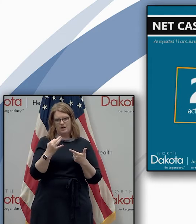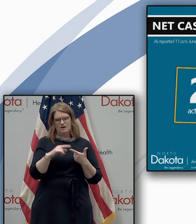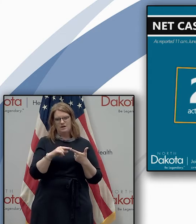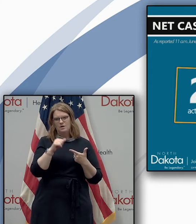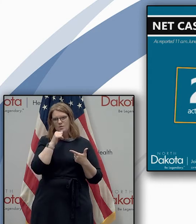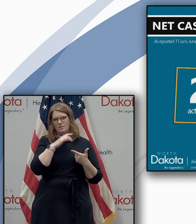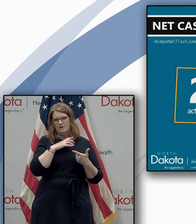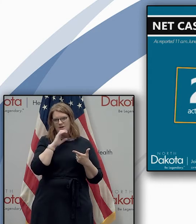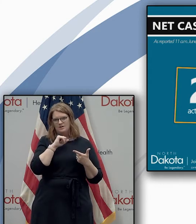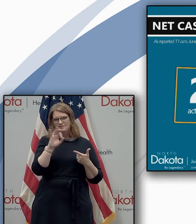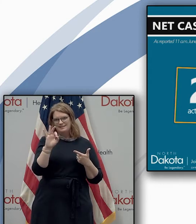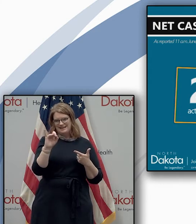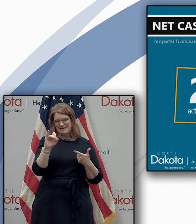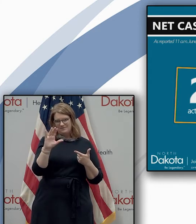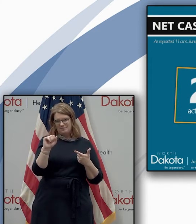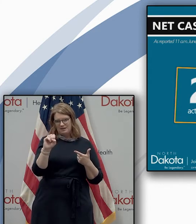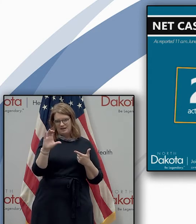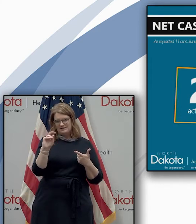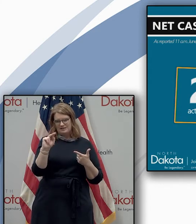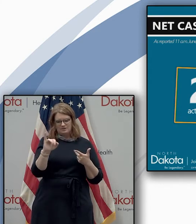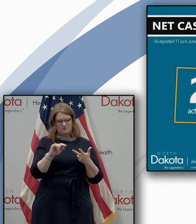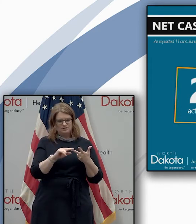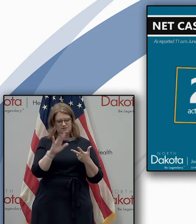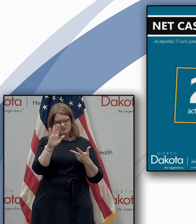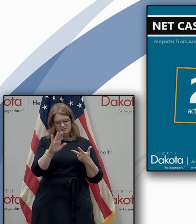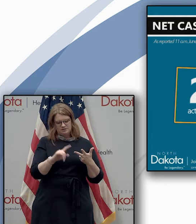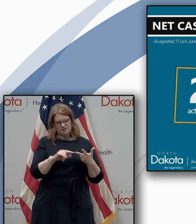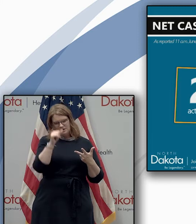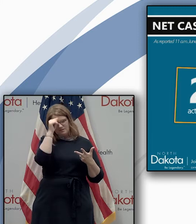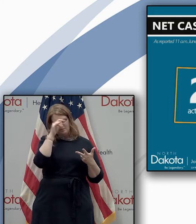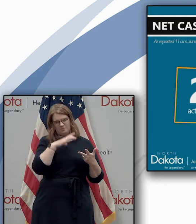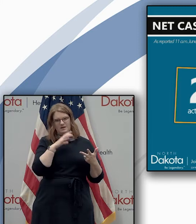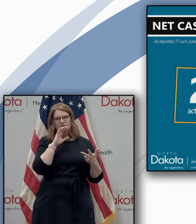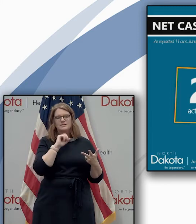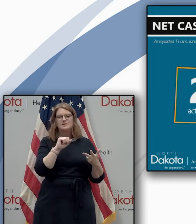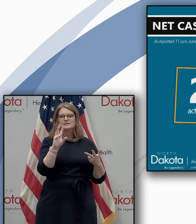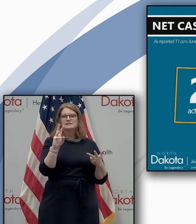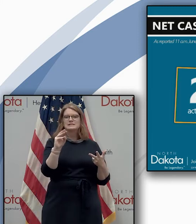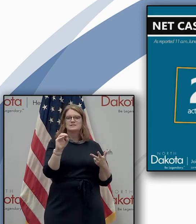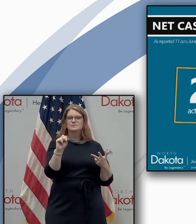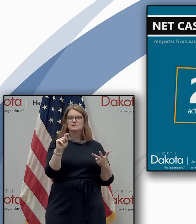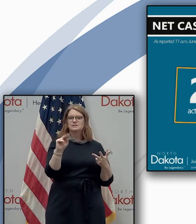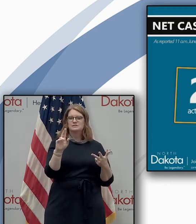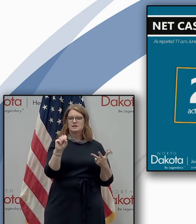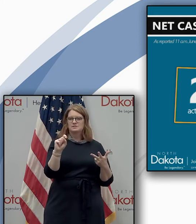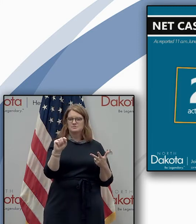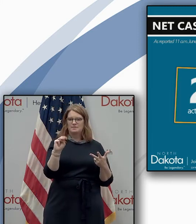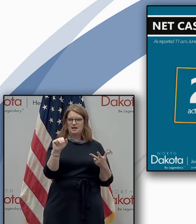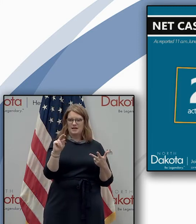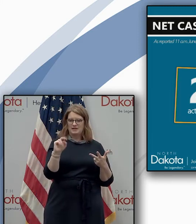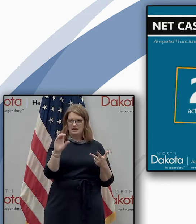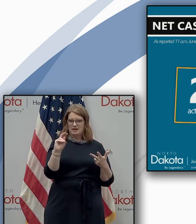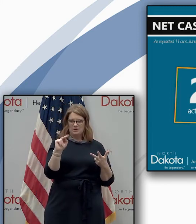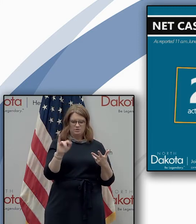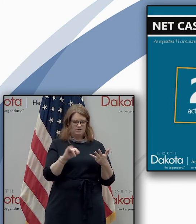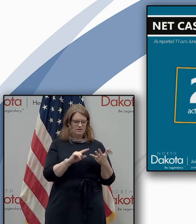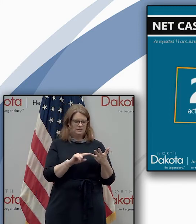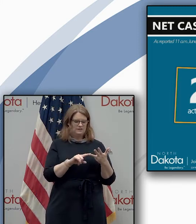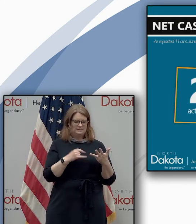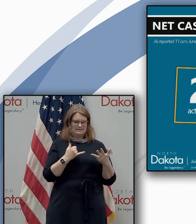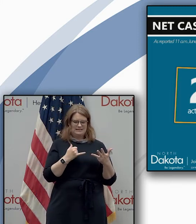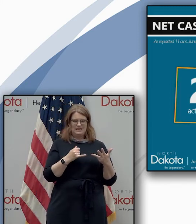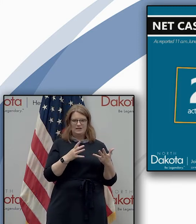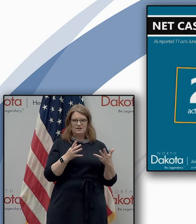woman in her 90s from Cass County Sunday a man in his 60s from Stutzman County and today there was a